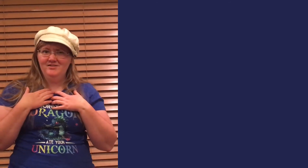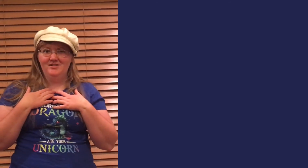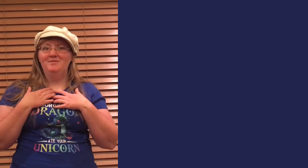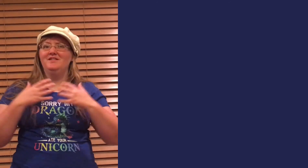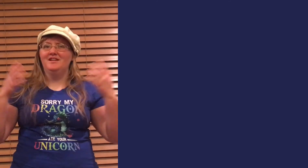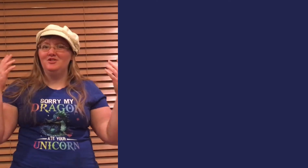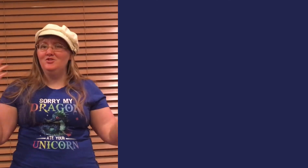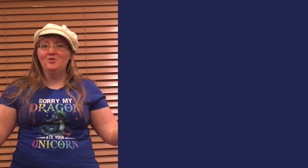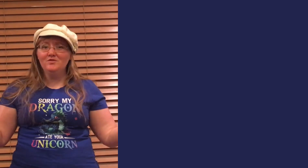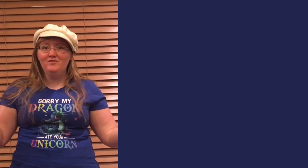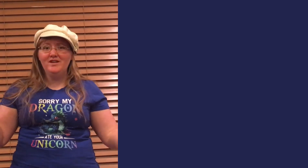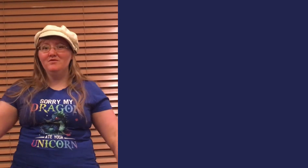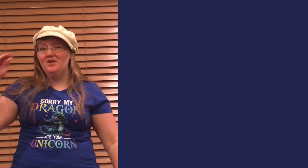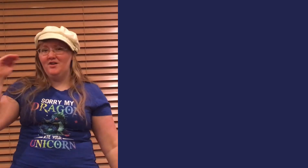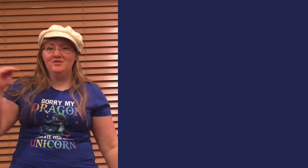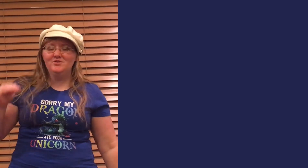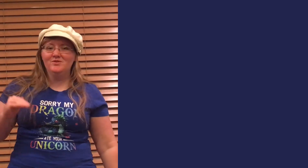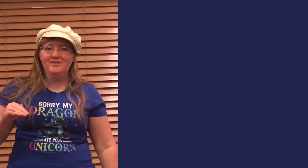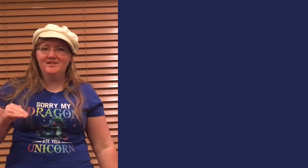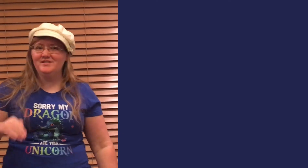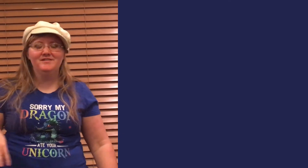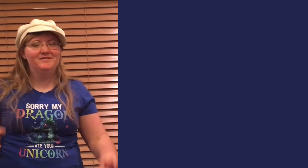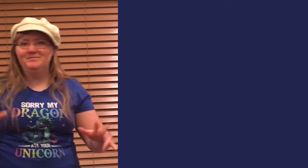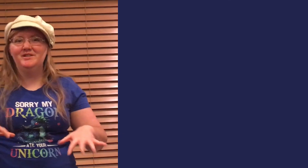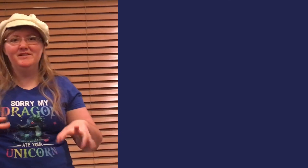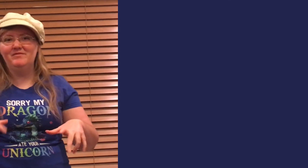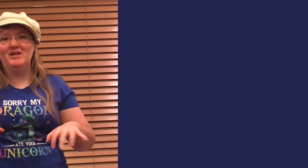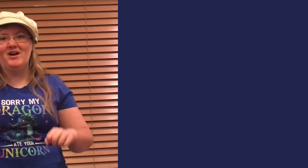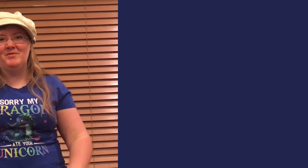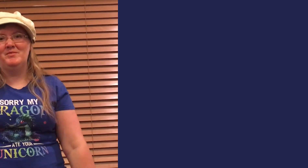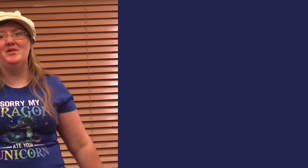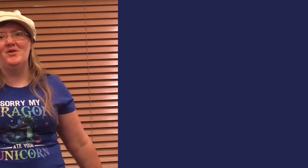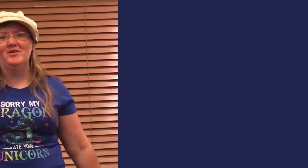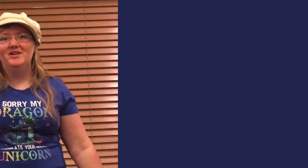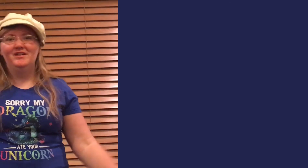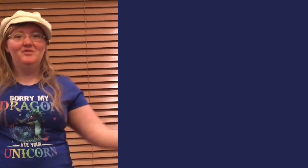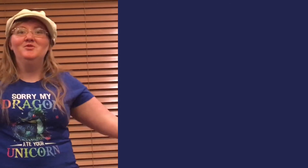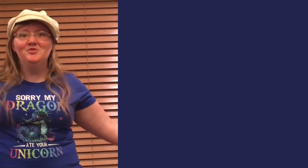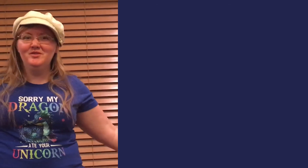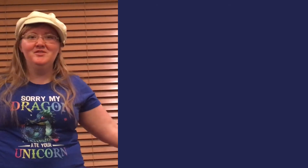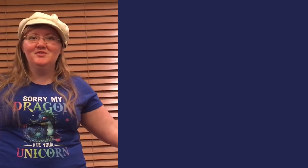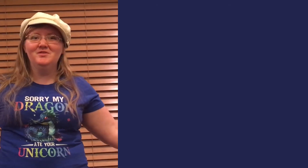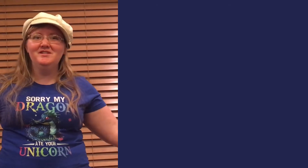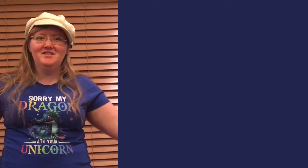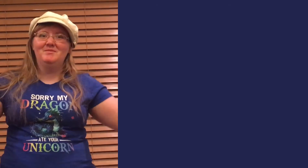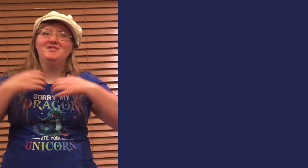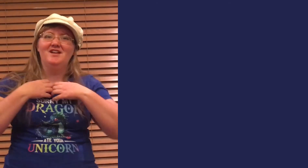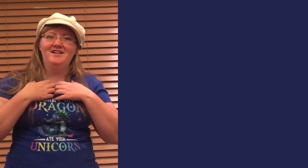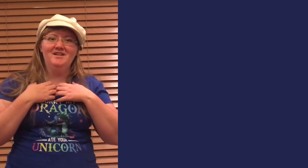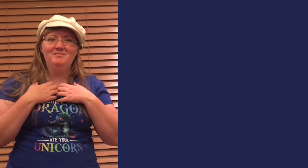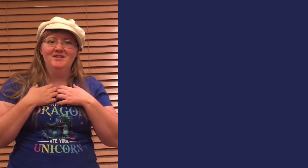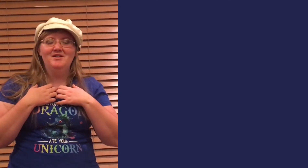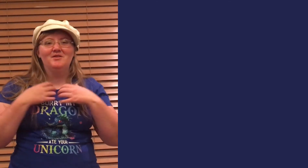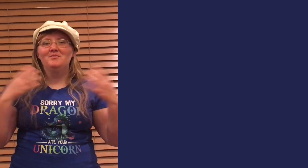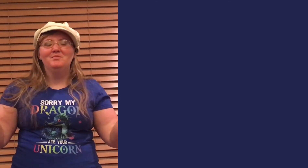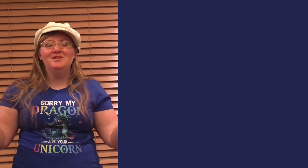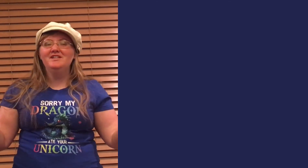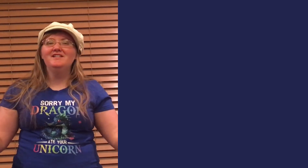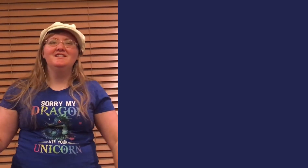something that is your favorite on the story list, please leave me a comment below. If you're enjoying the stories as much as I am, please